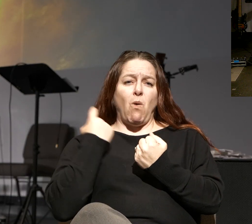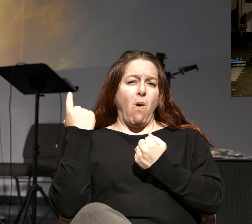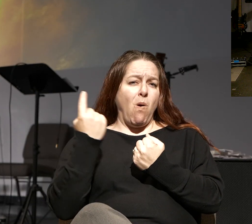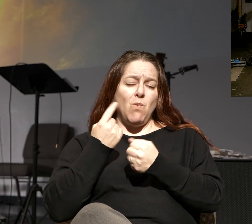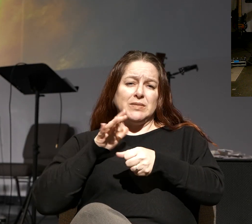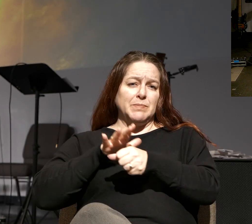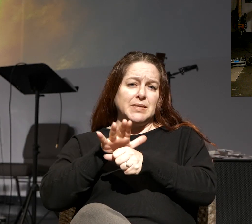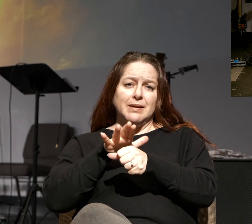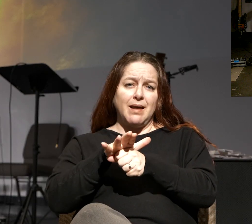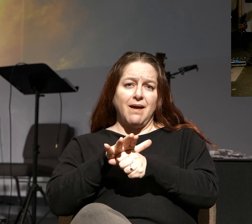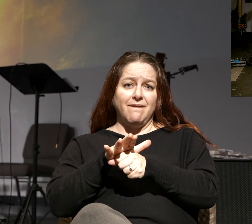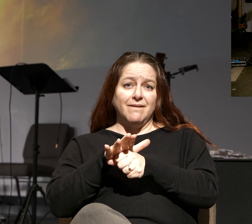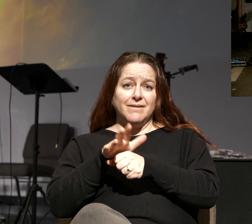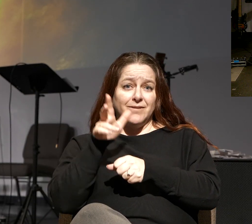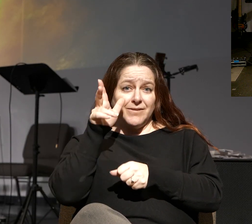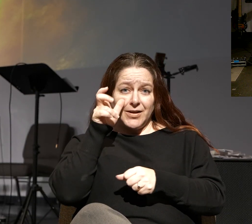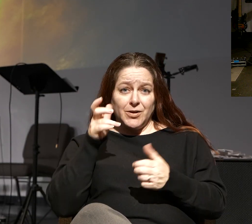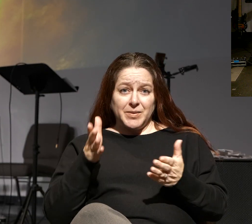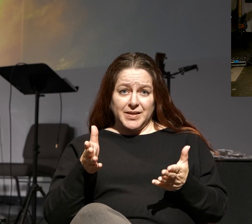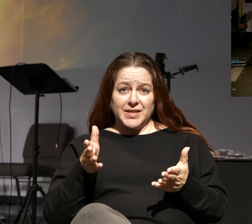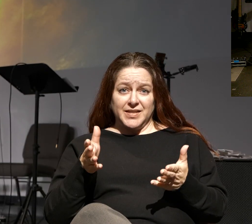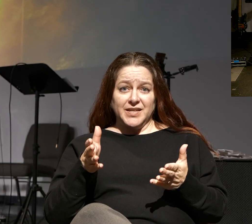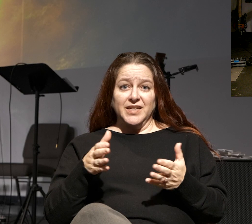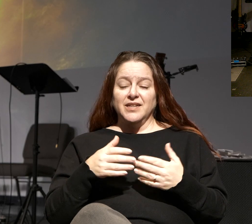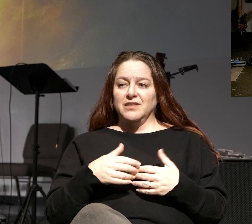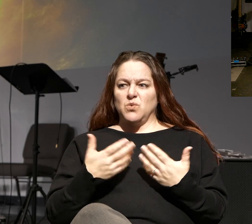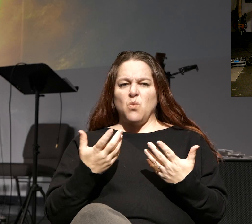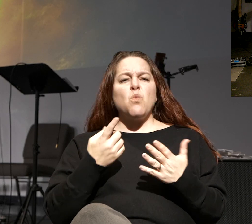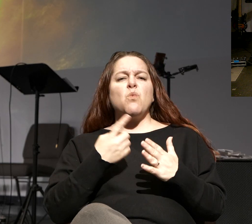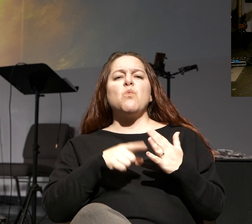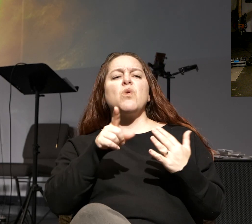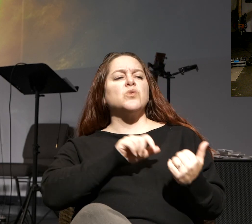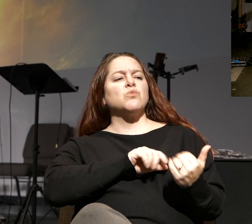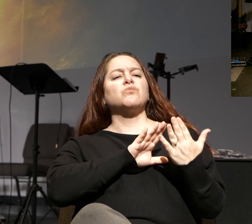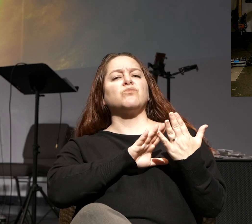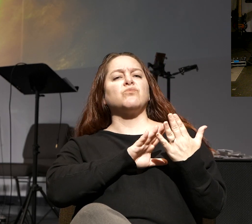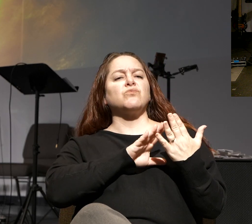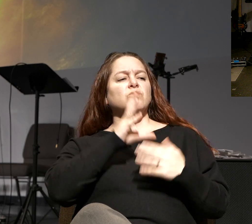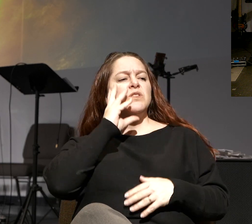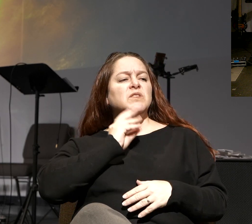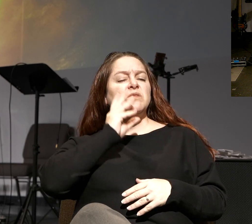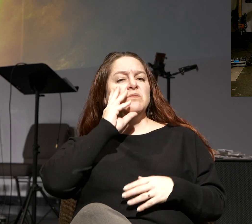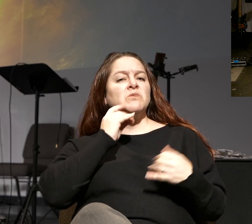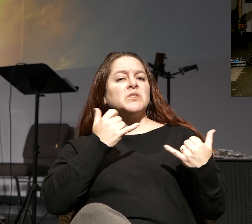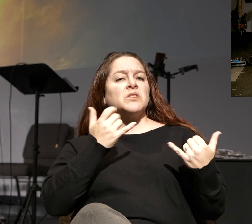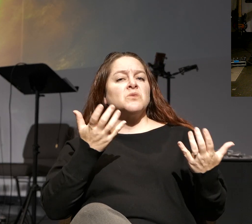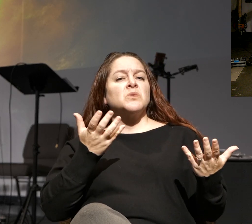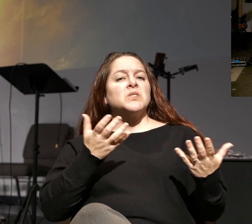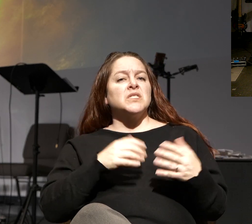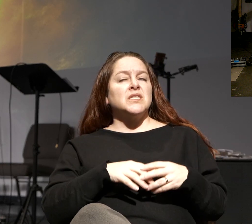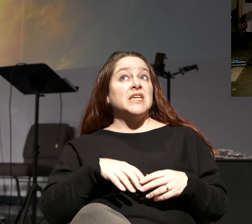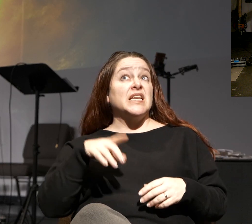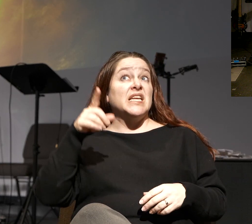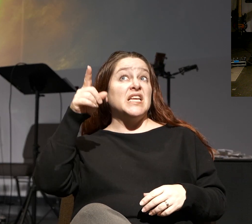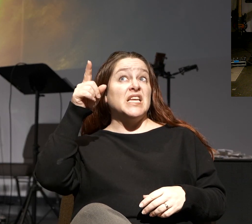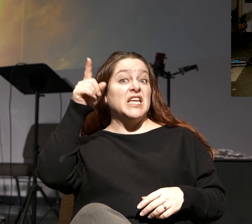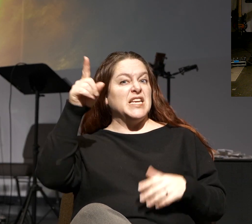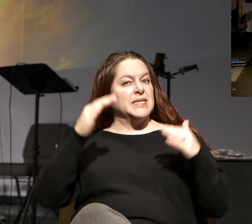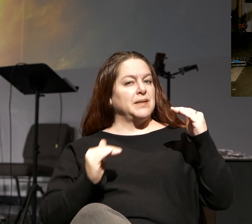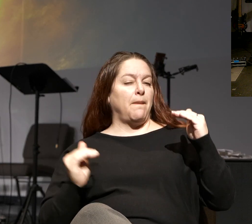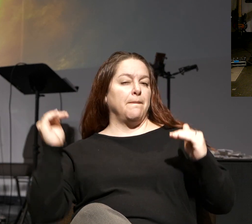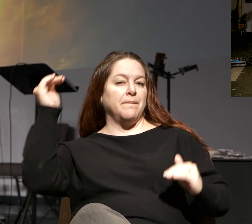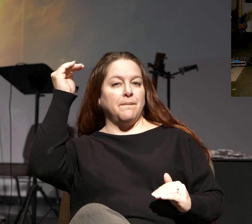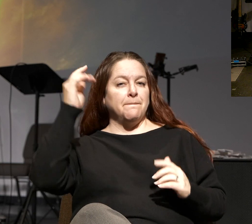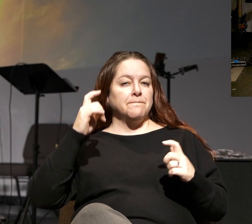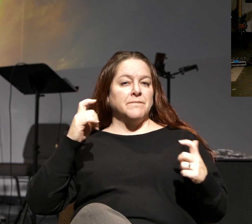enough. Do you hear me? So what are you up against? What are you facing? He's bigger.